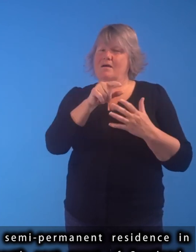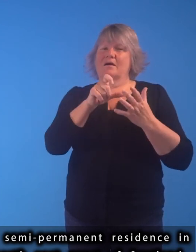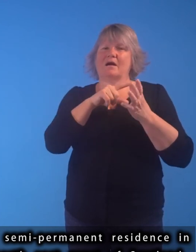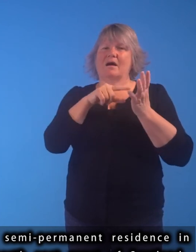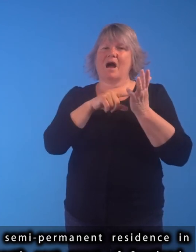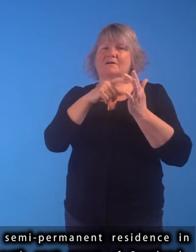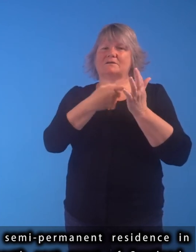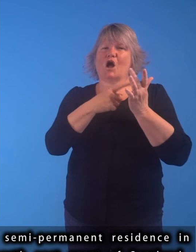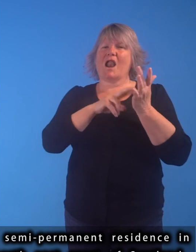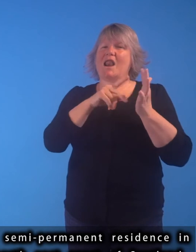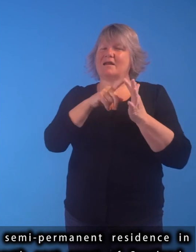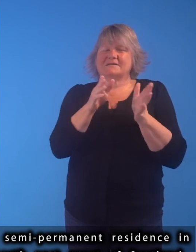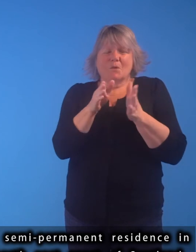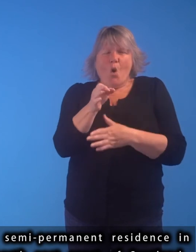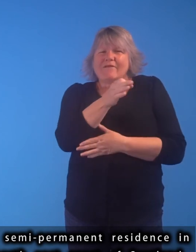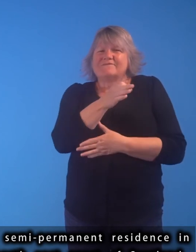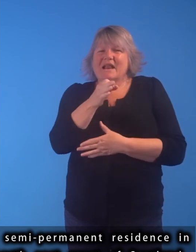Catterline on the north-east coast of Scotland.